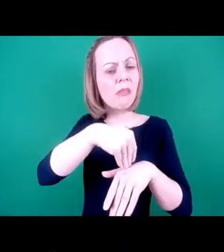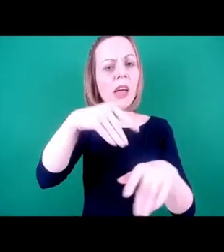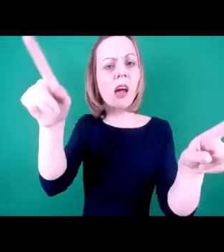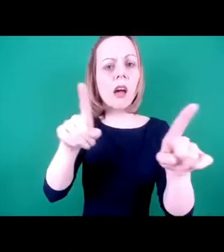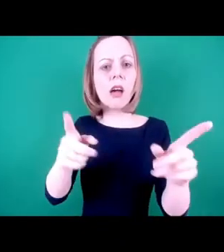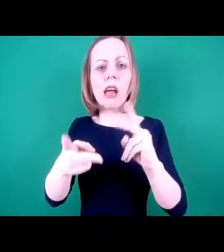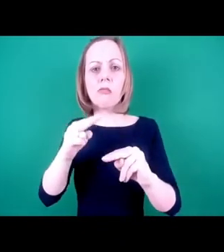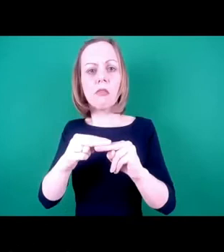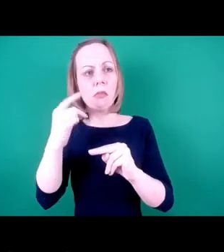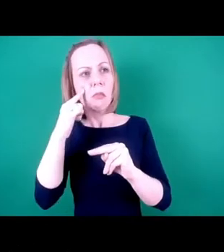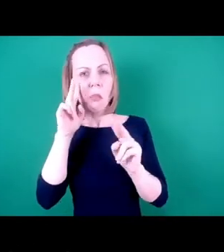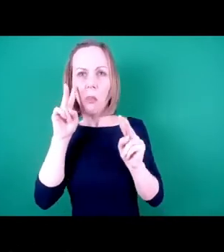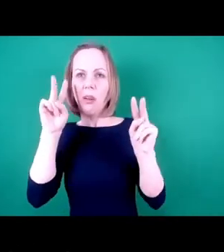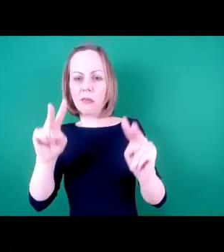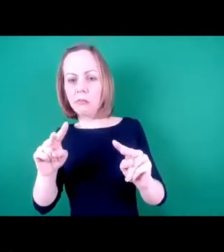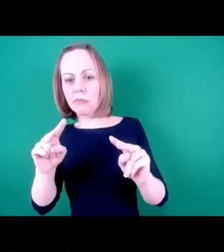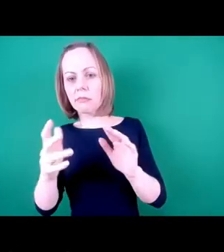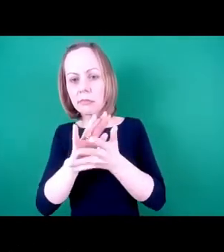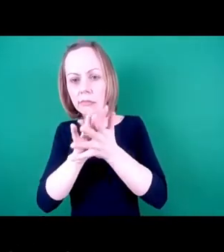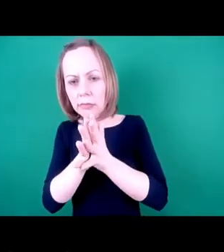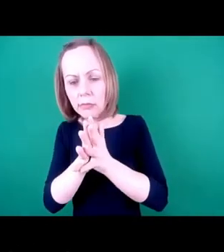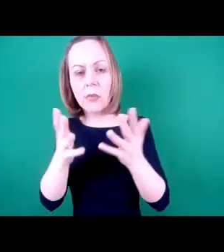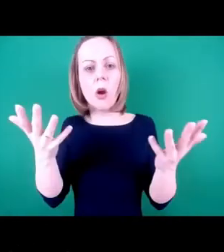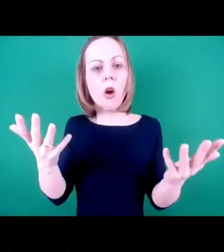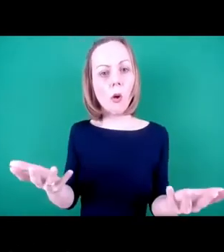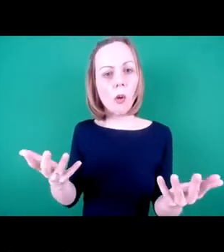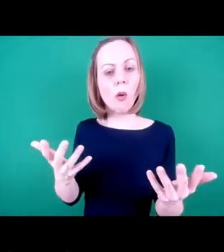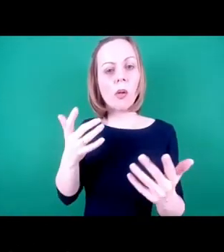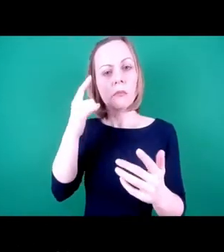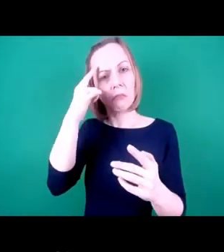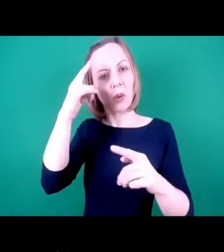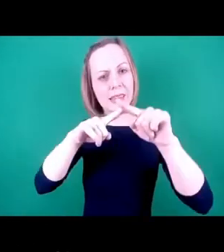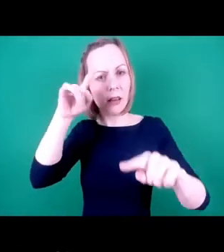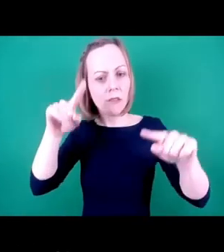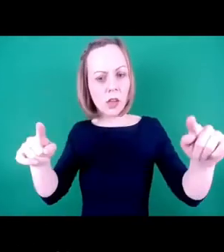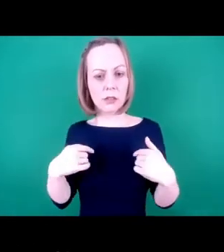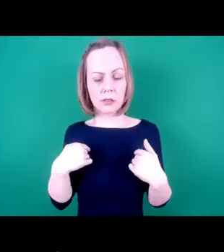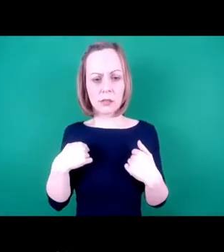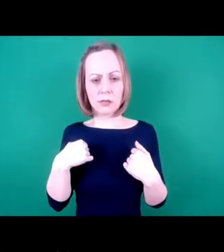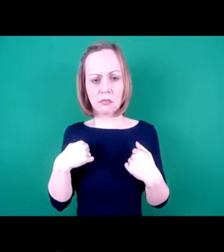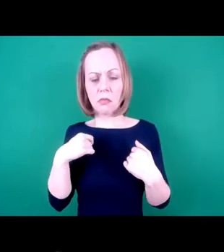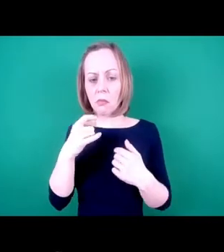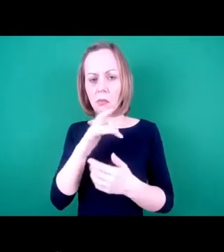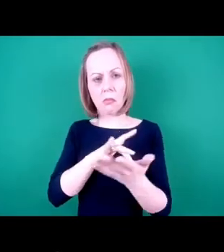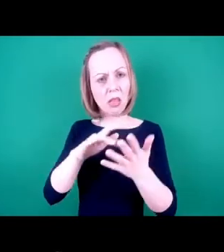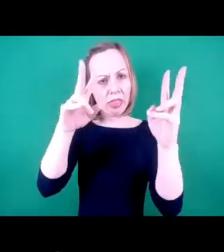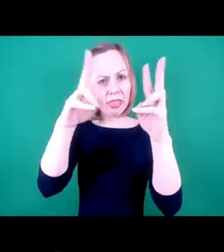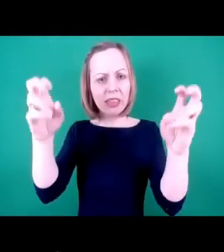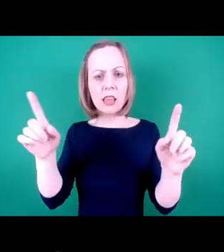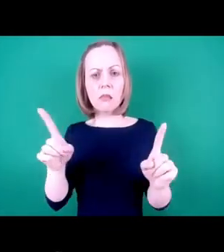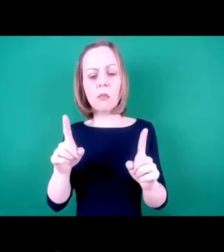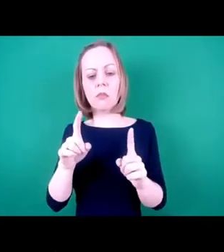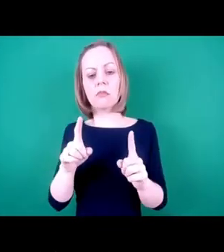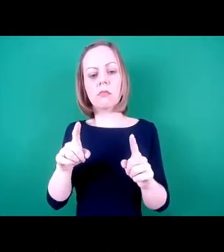impairment. The central theme of the project referenced the urban grid of Milton Keynes, and a camera was flown from a blimp